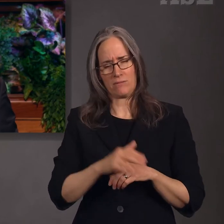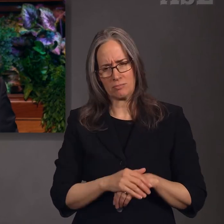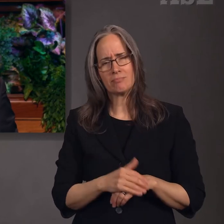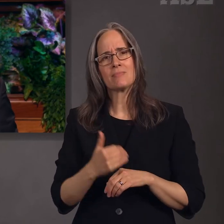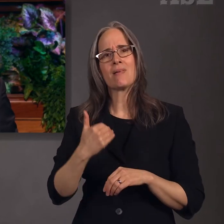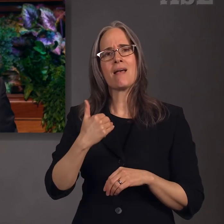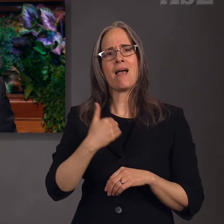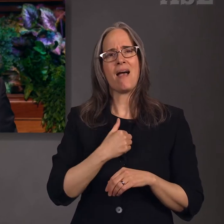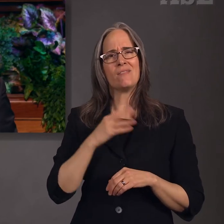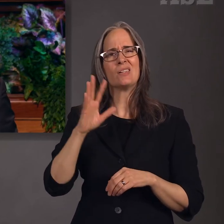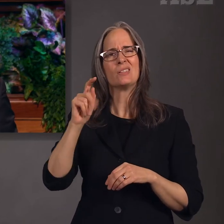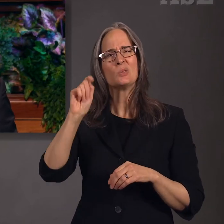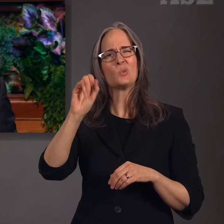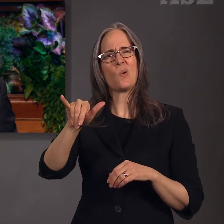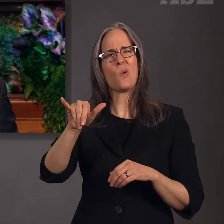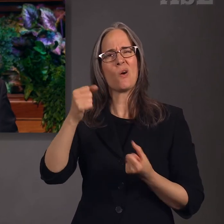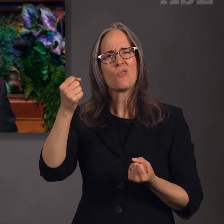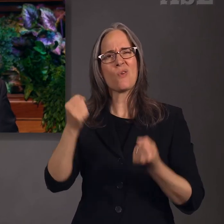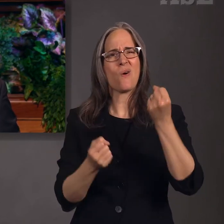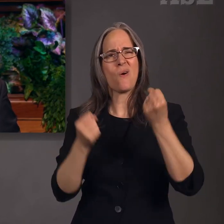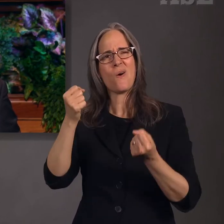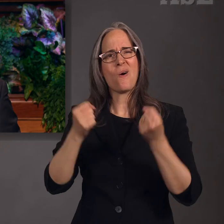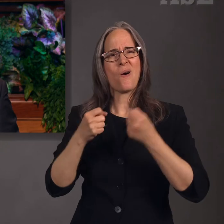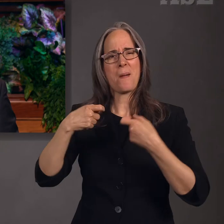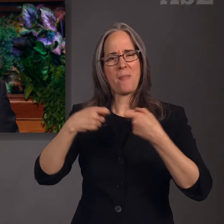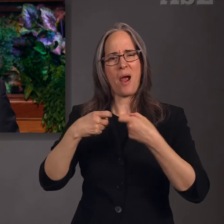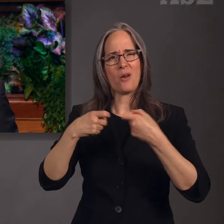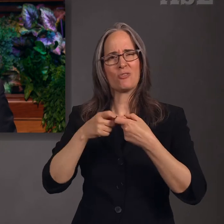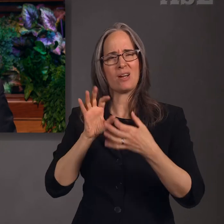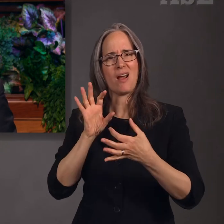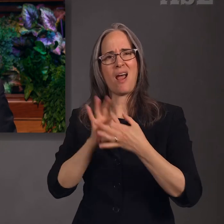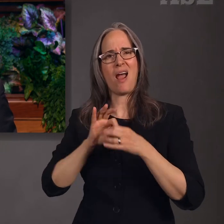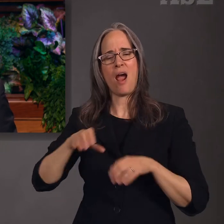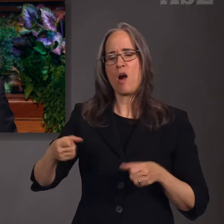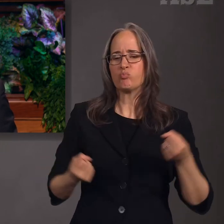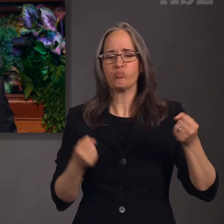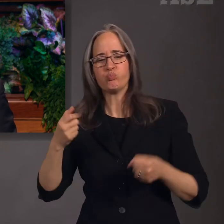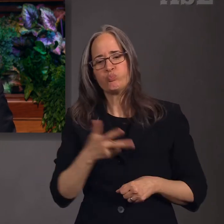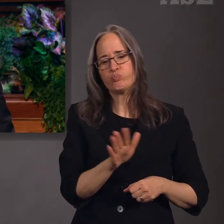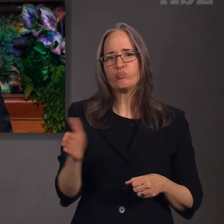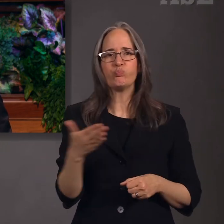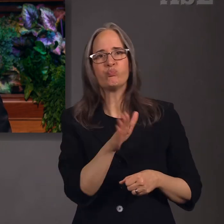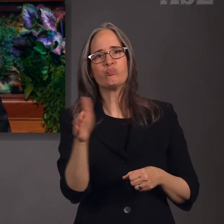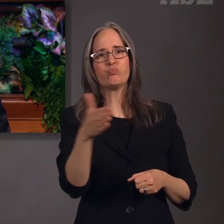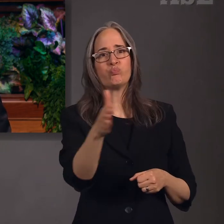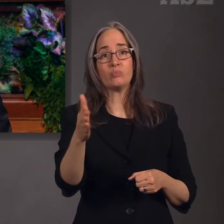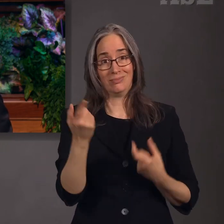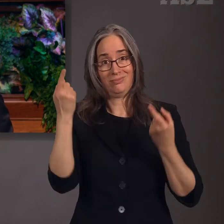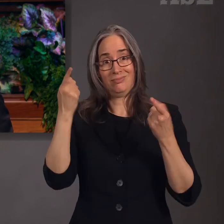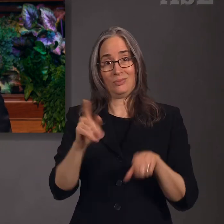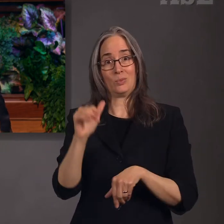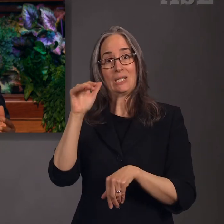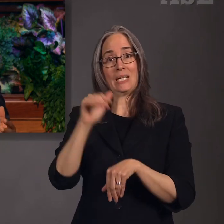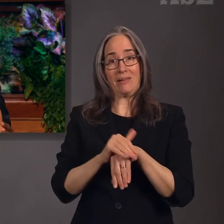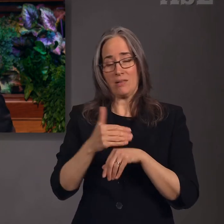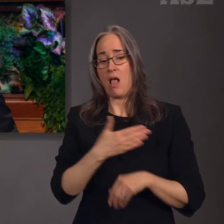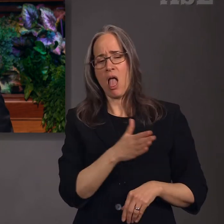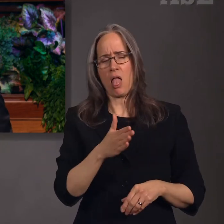model car and loved to drive it around the house. One evening, she came to me and said,